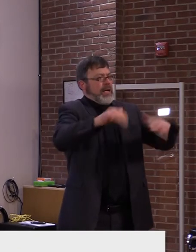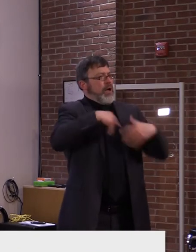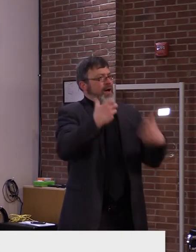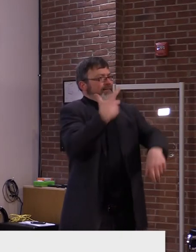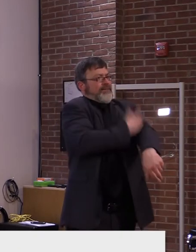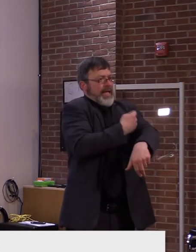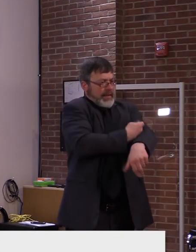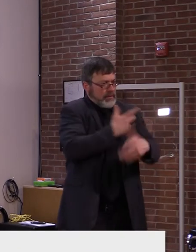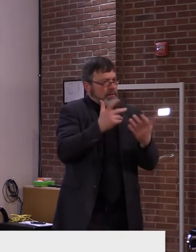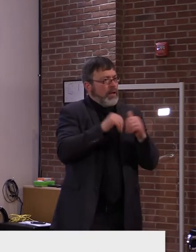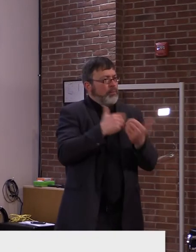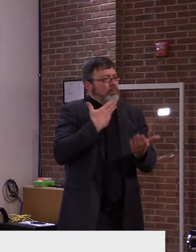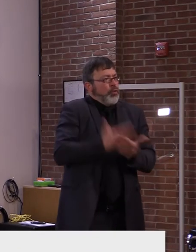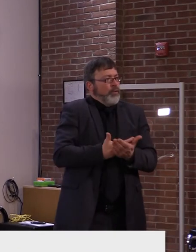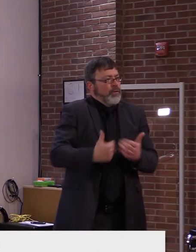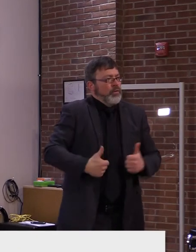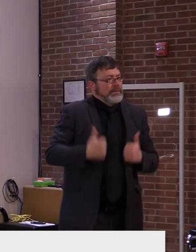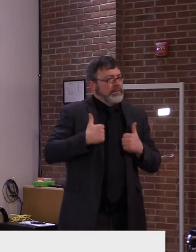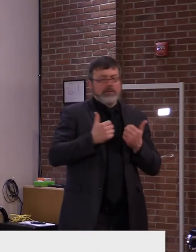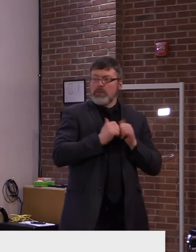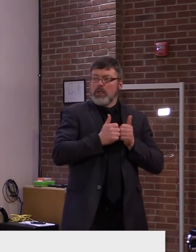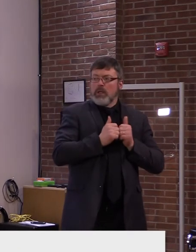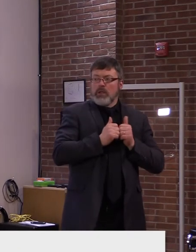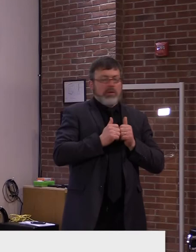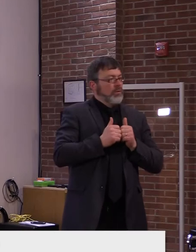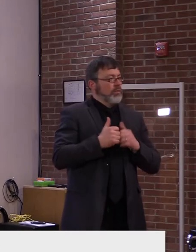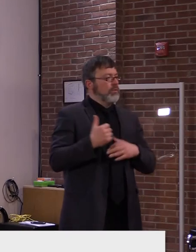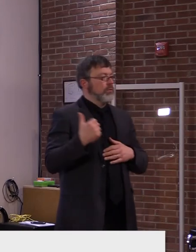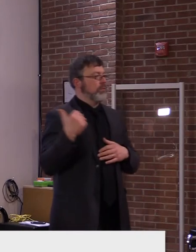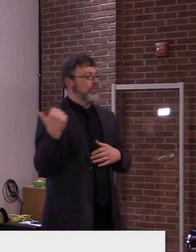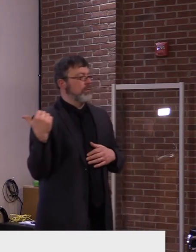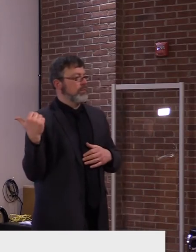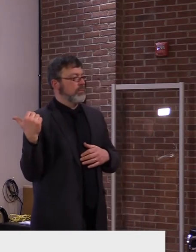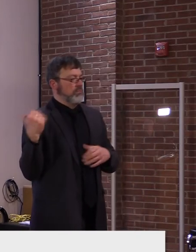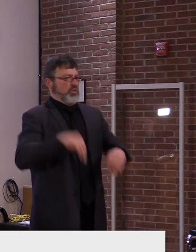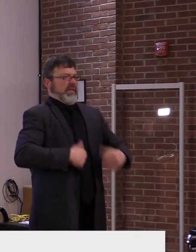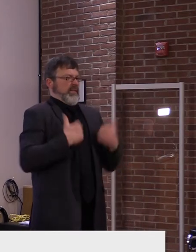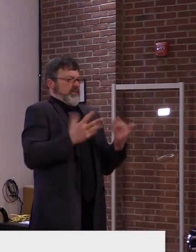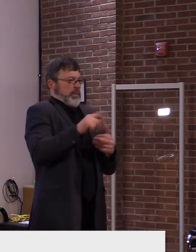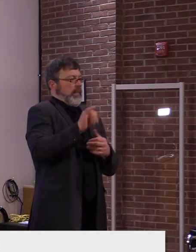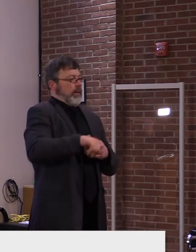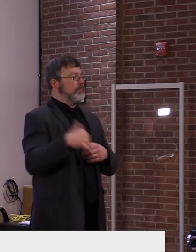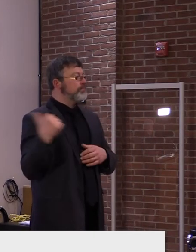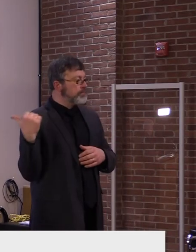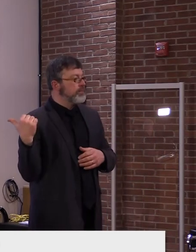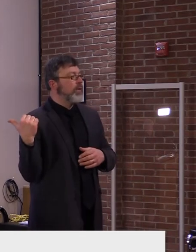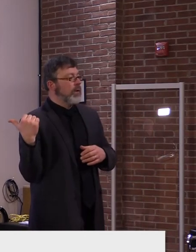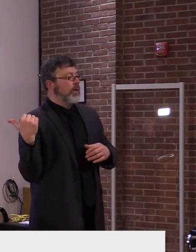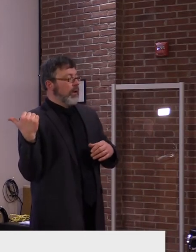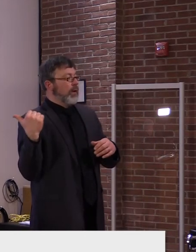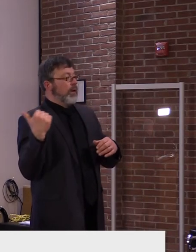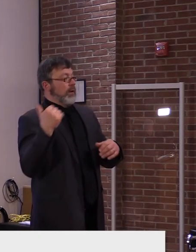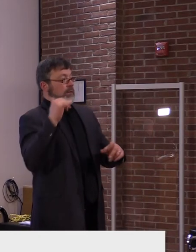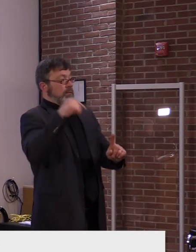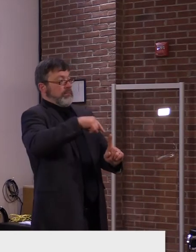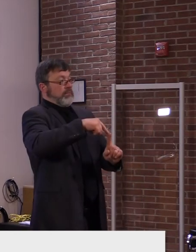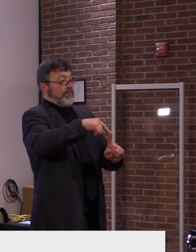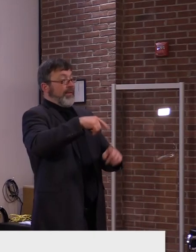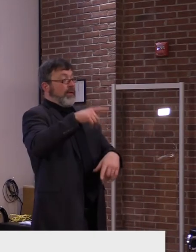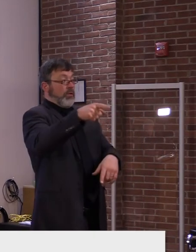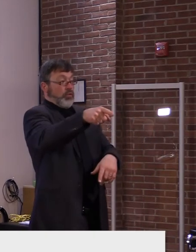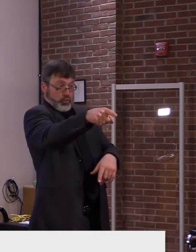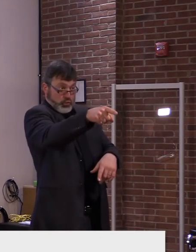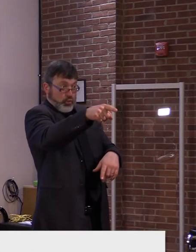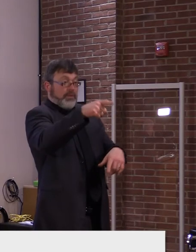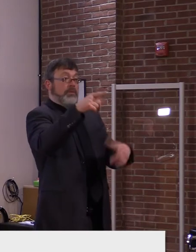resident, or you have moved within the last six months and intend to be a, um, Vermont resident. Those are the two